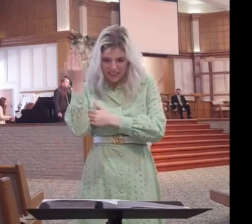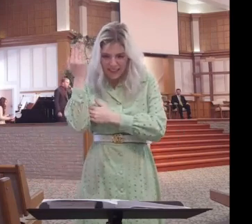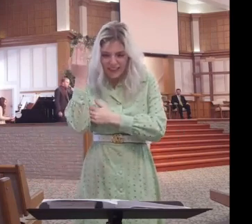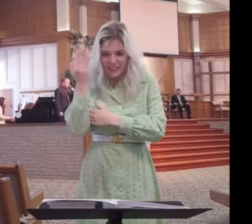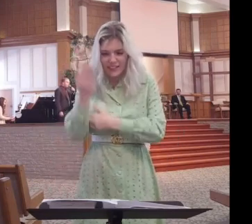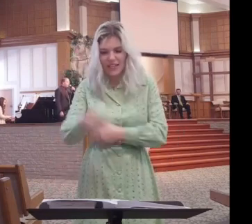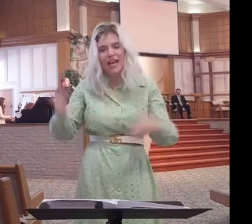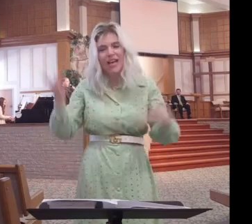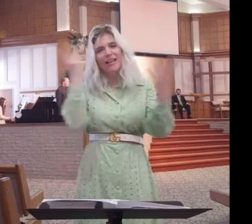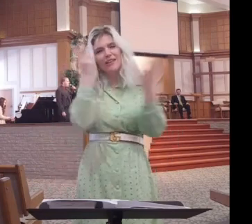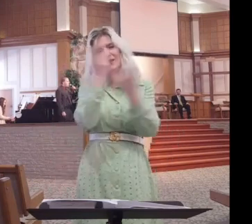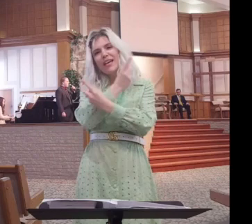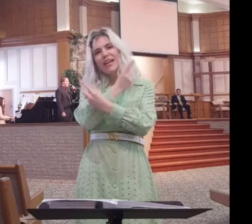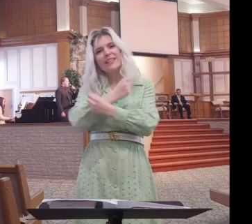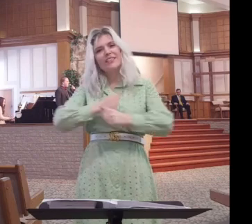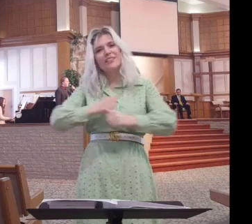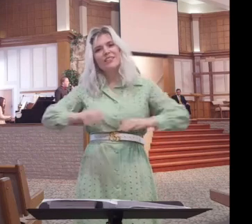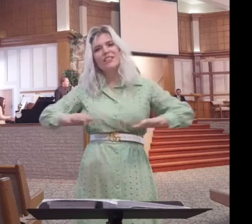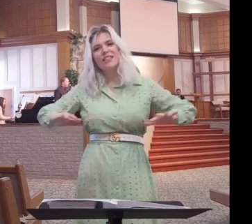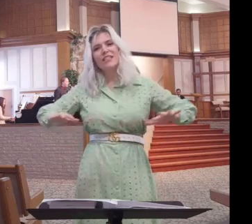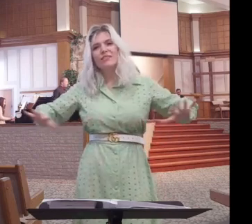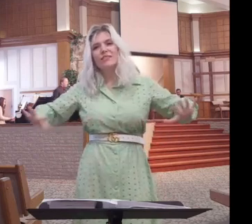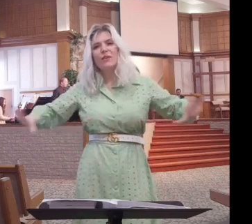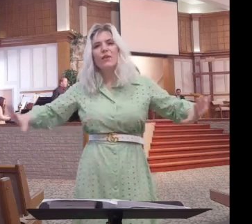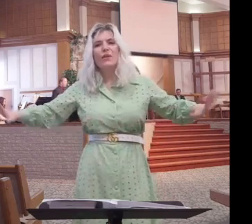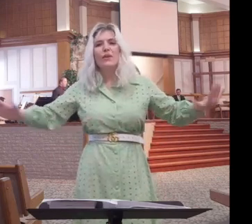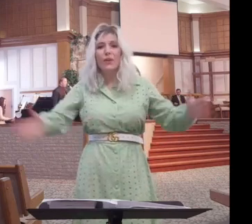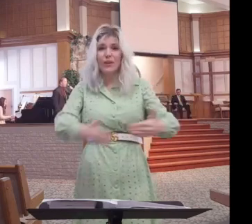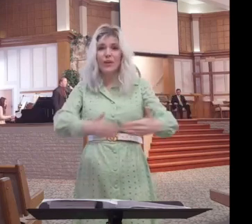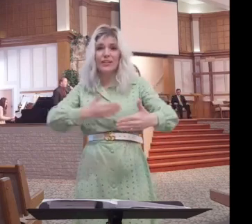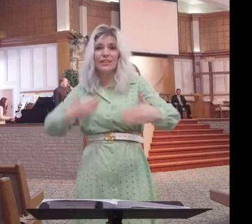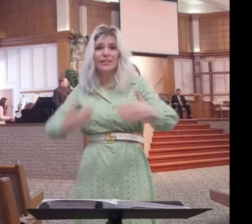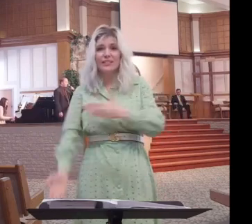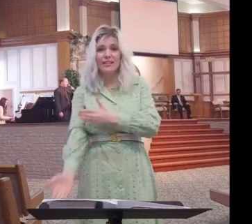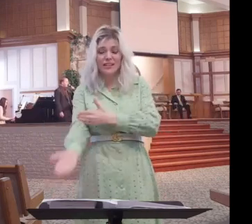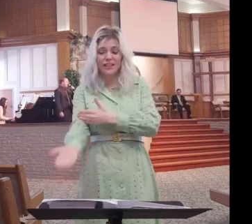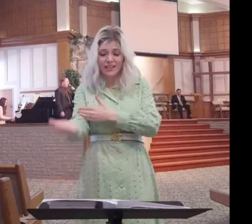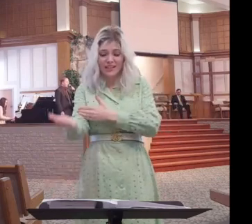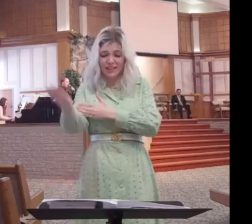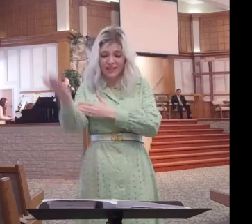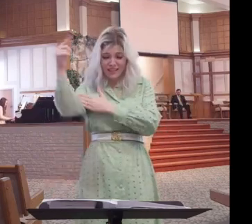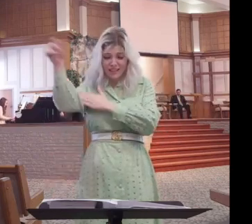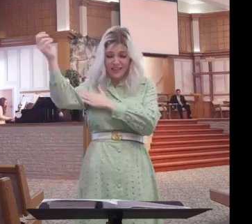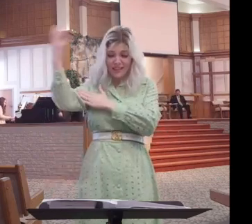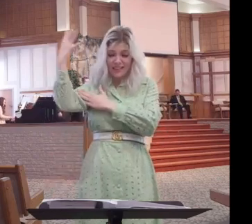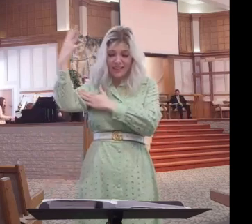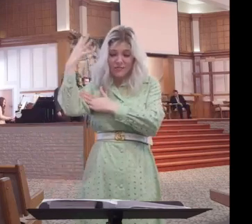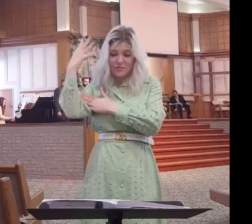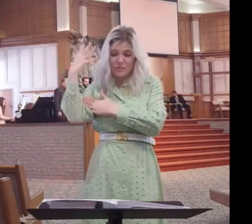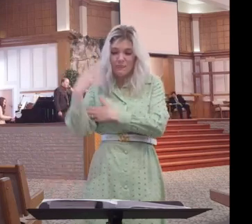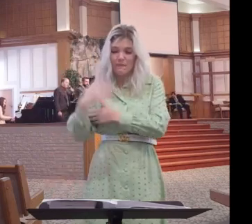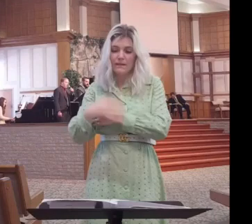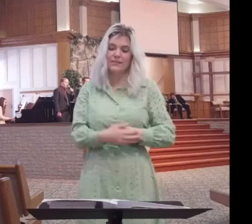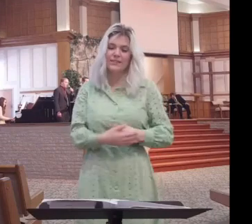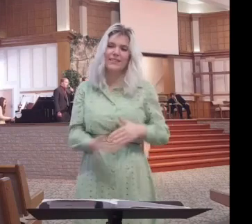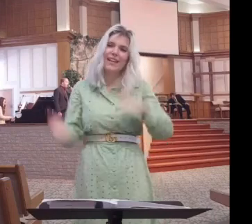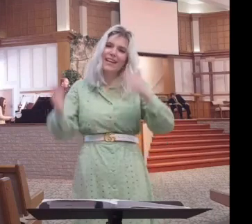shadows vanished before the sun. Death and lost